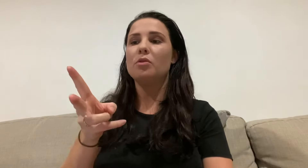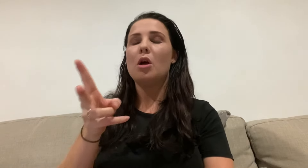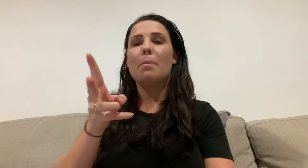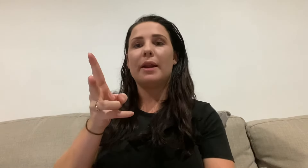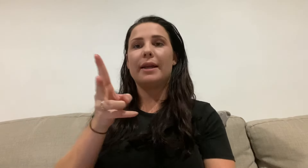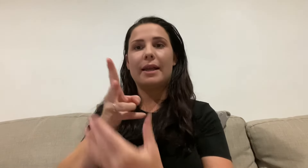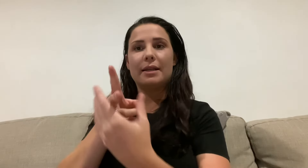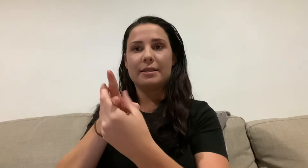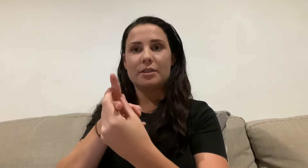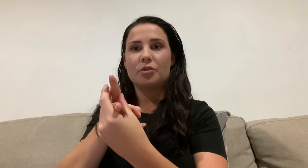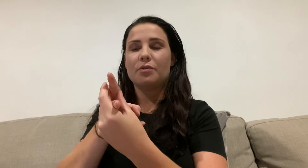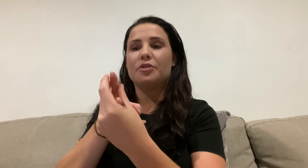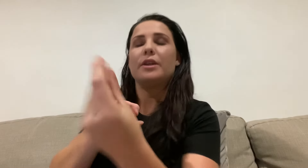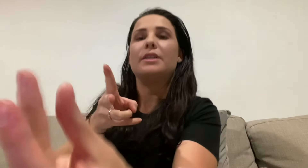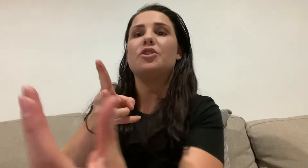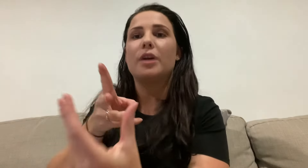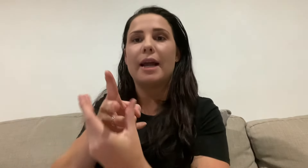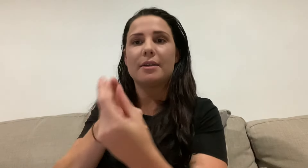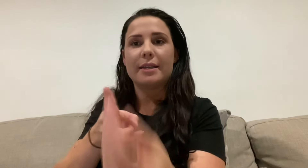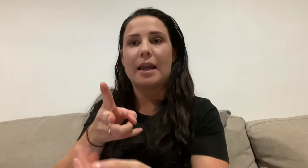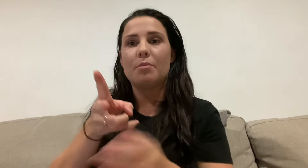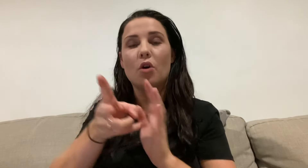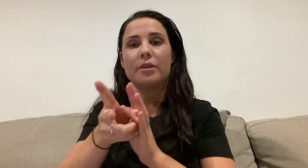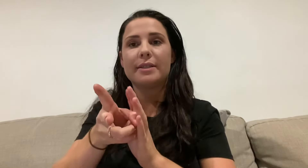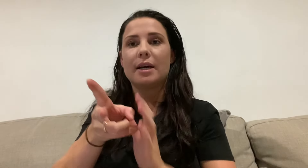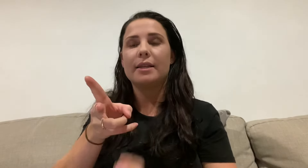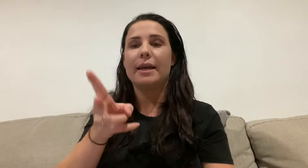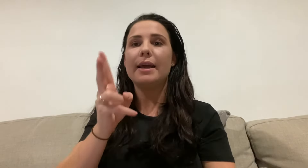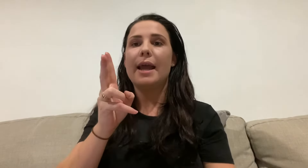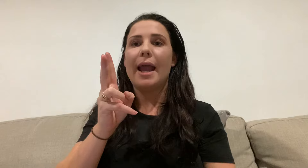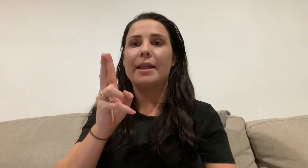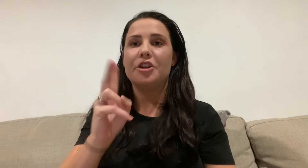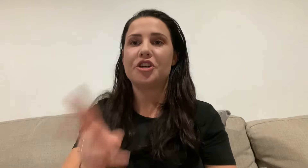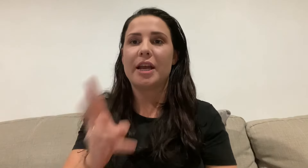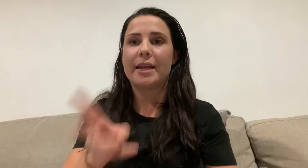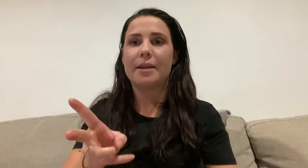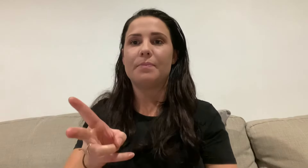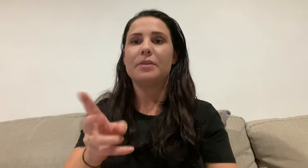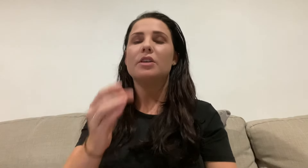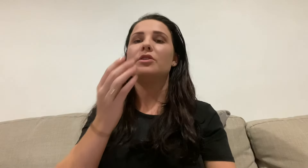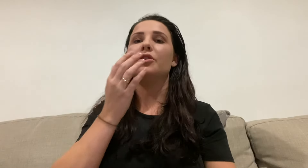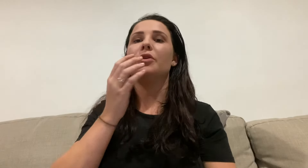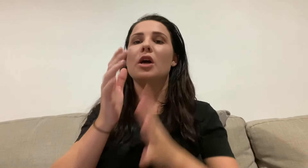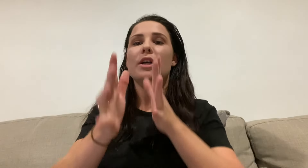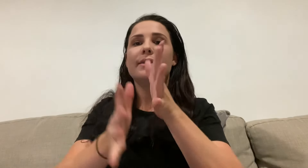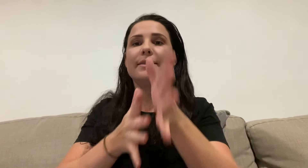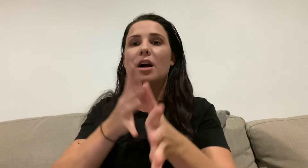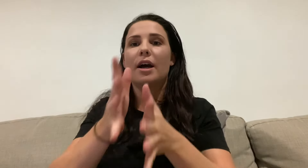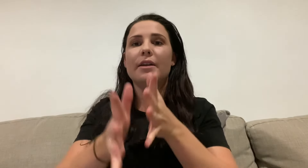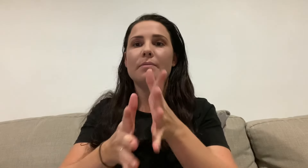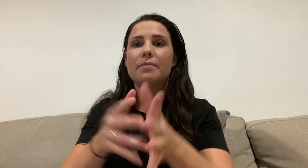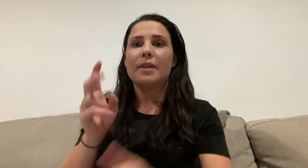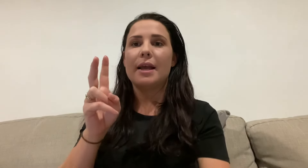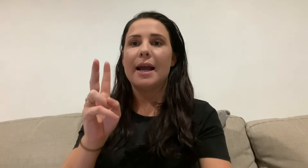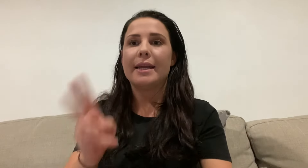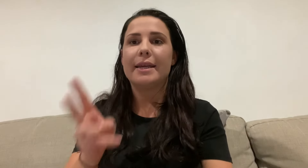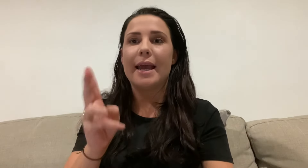but again, it's sort of directed straight out to the camera on the side there, and then you shake it. So sign again,